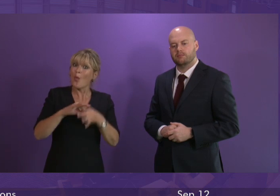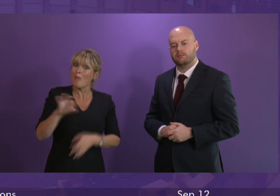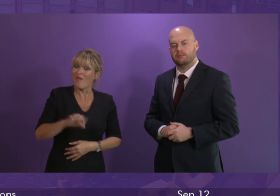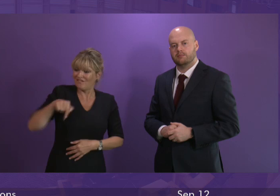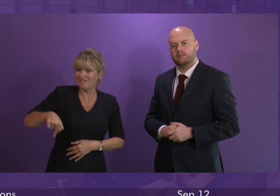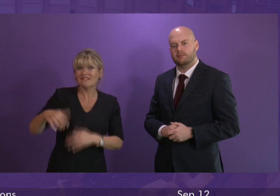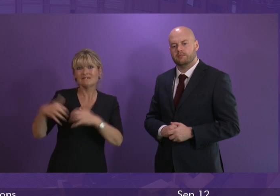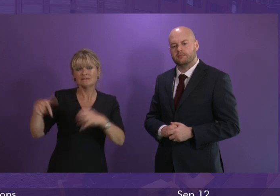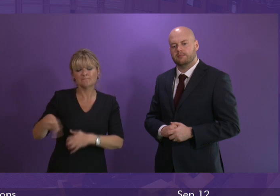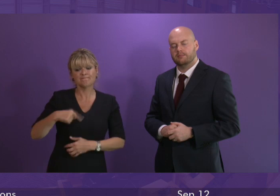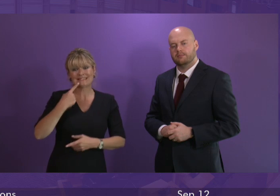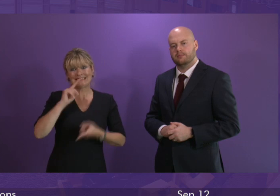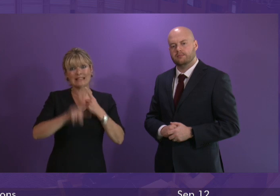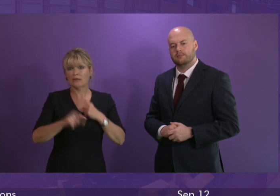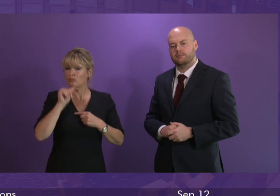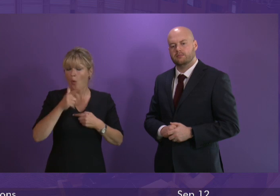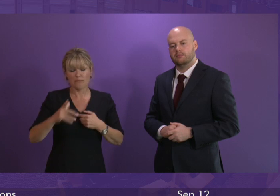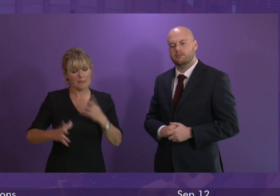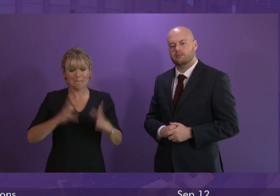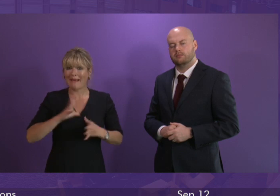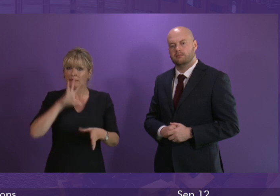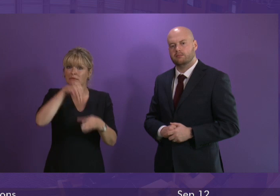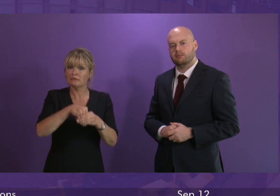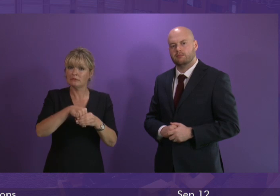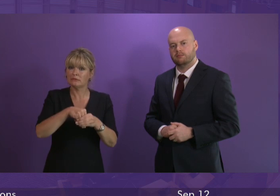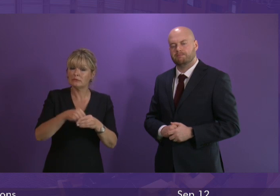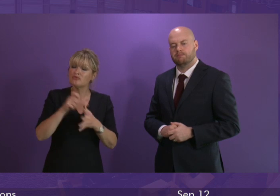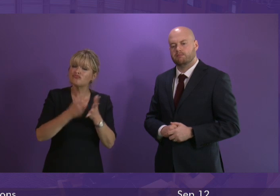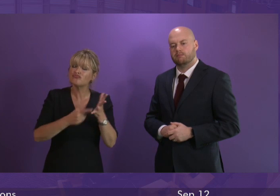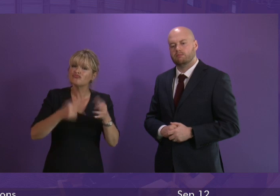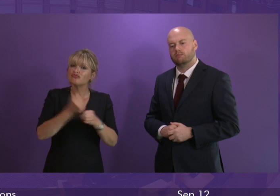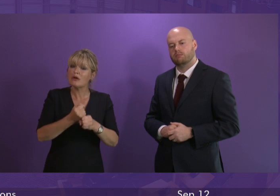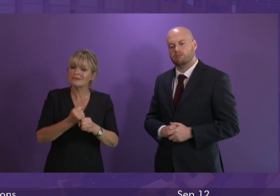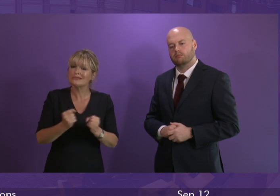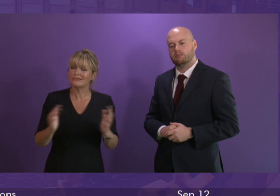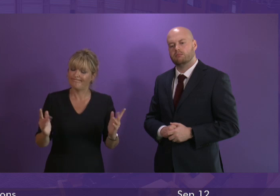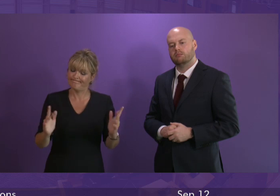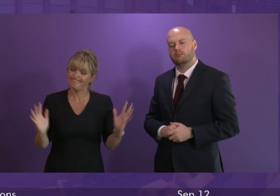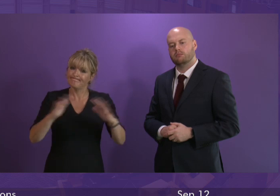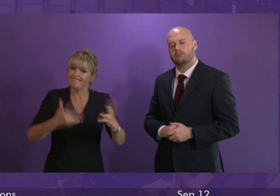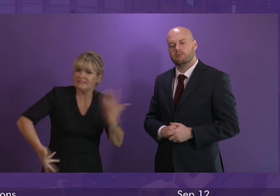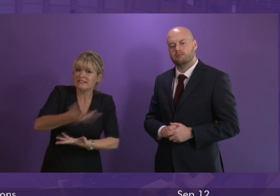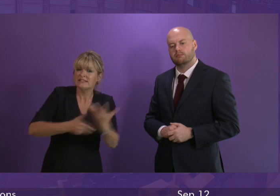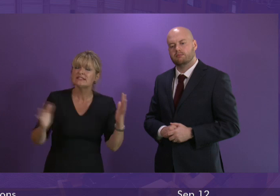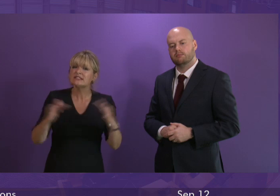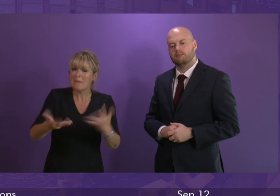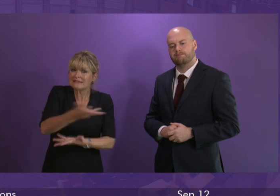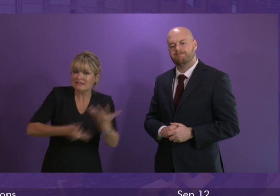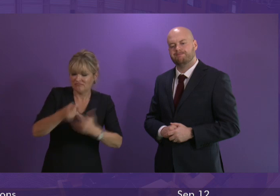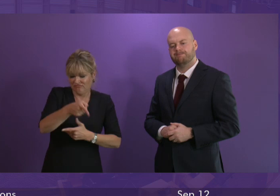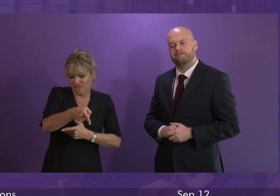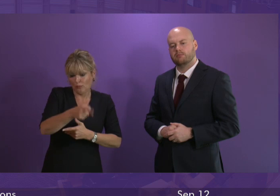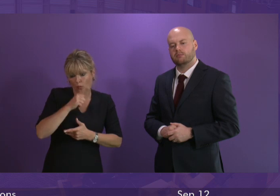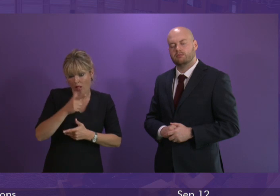indicated that they would not be prepared to take part in the drug summit that we have said that we are going to convene in Glasgow again